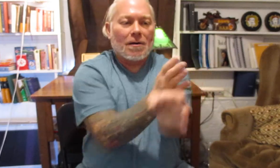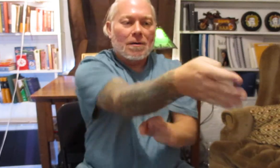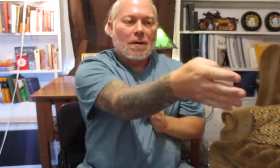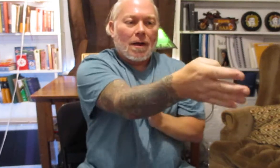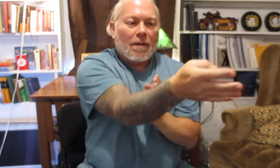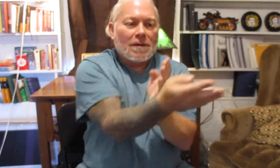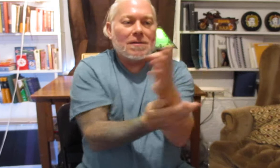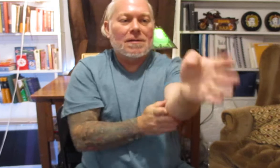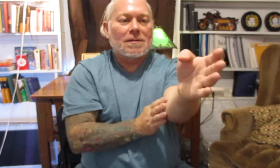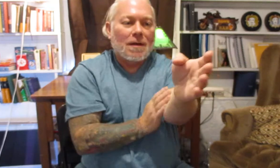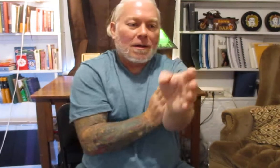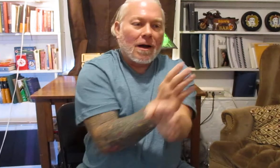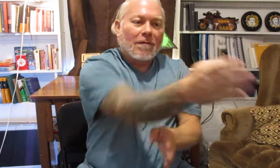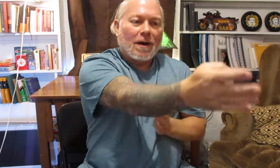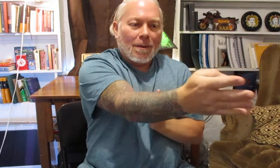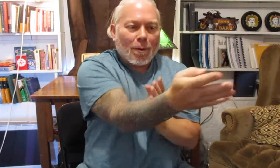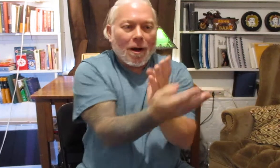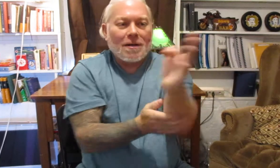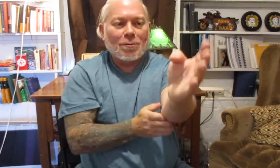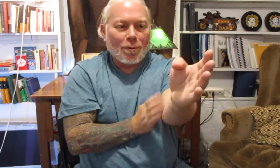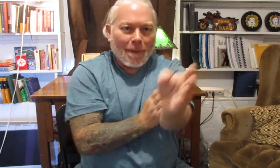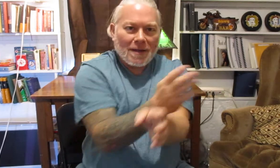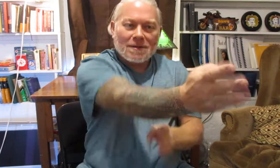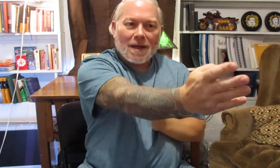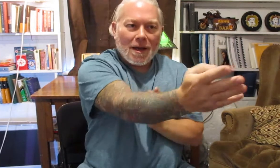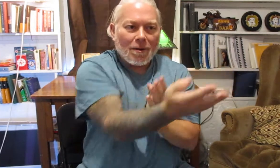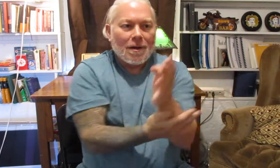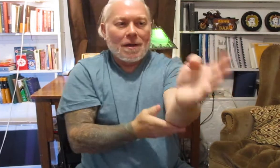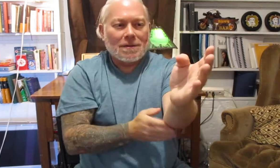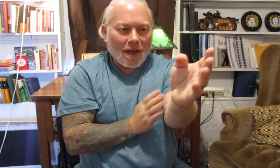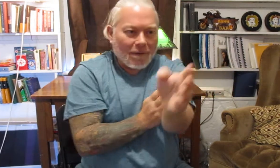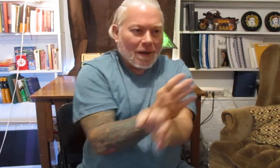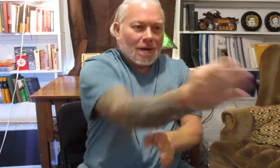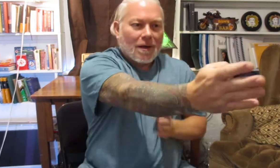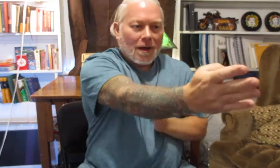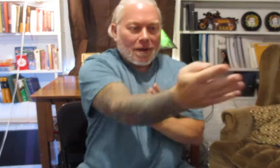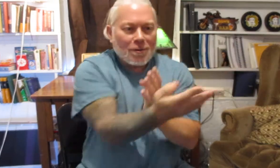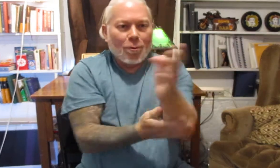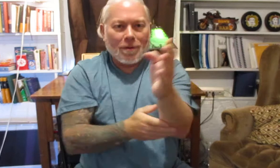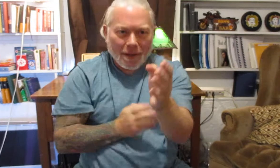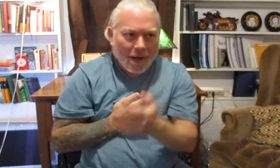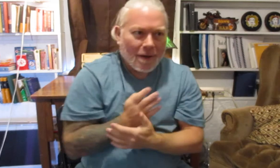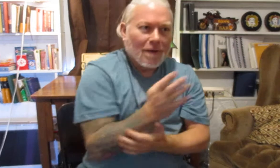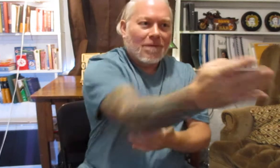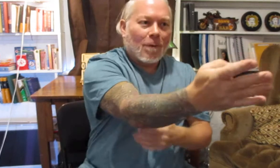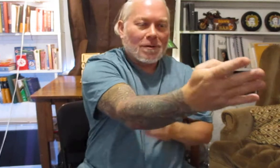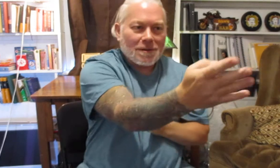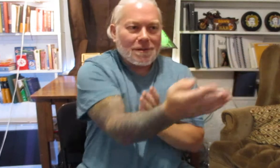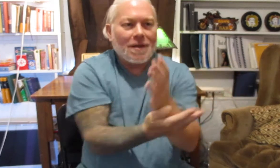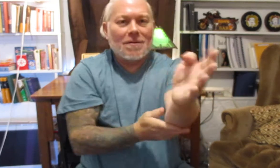and this is kind of a prodding tool Mansau it's kind of a tool that kind of forces into